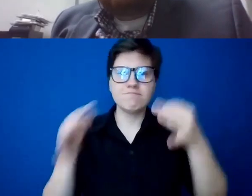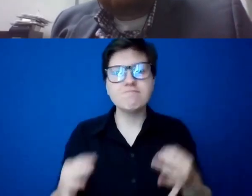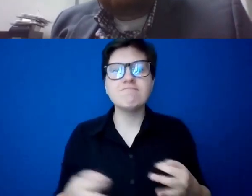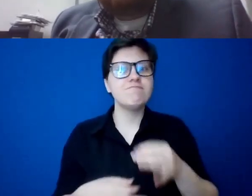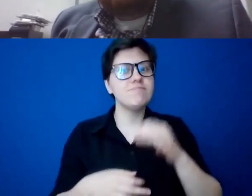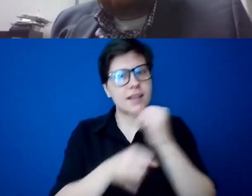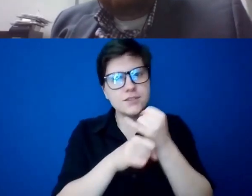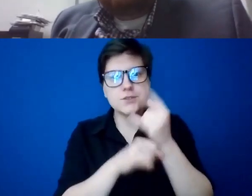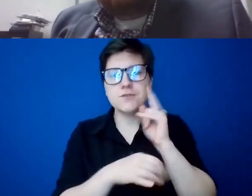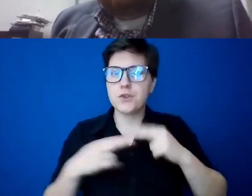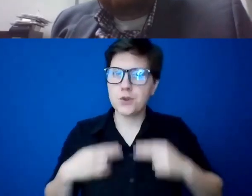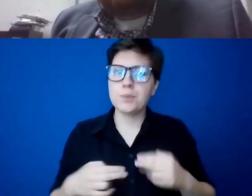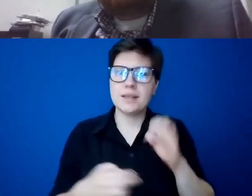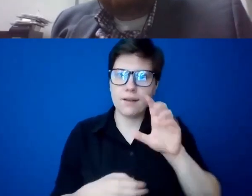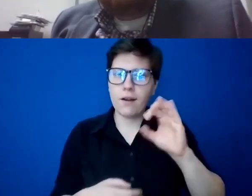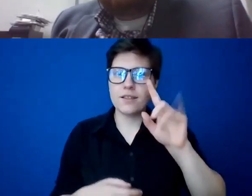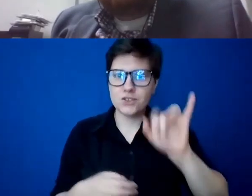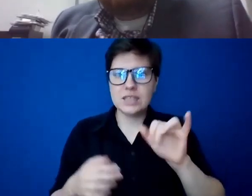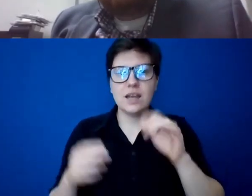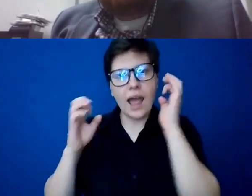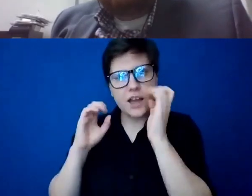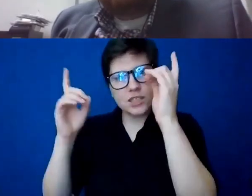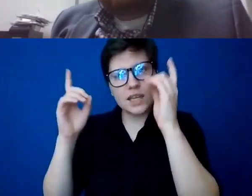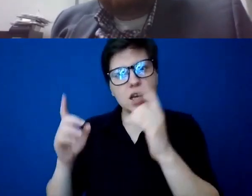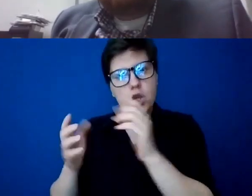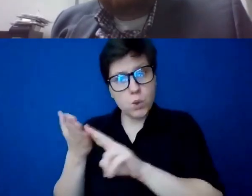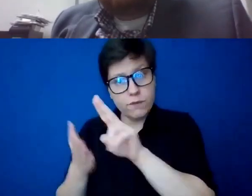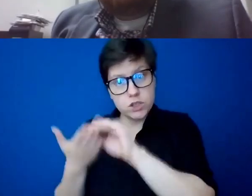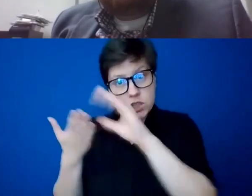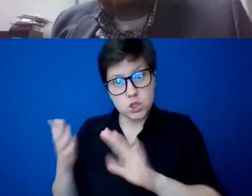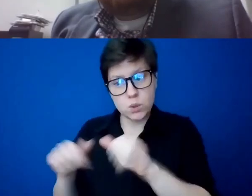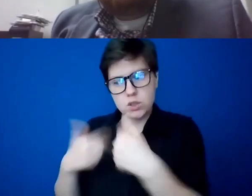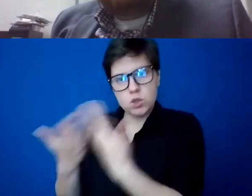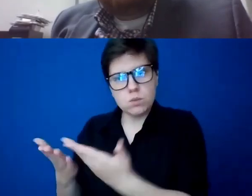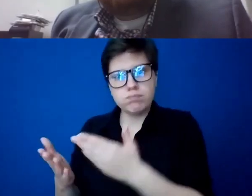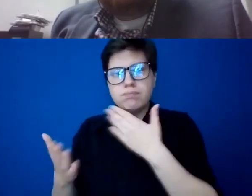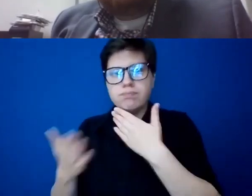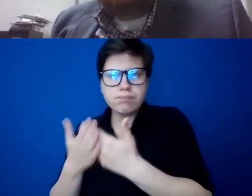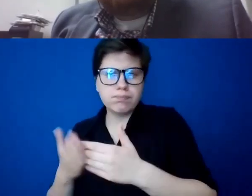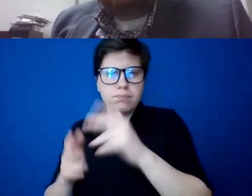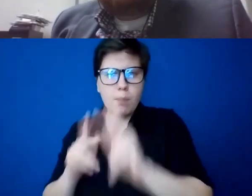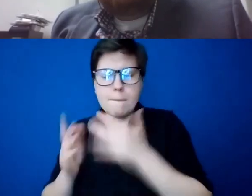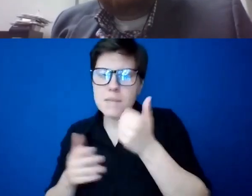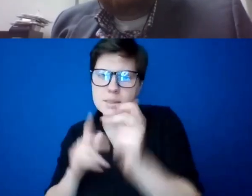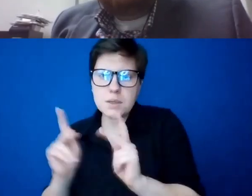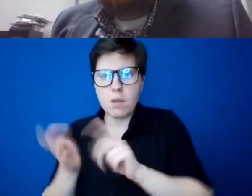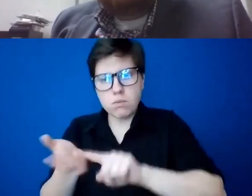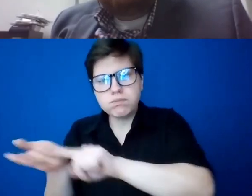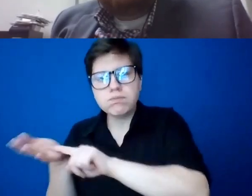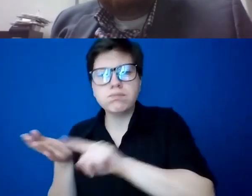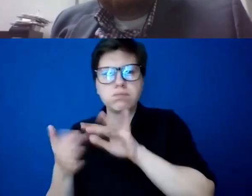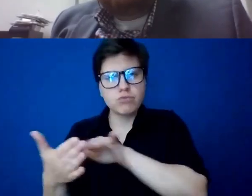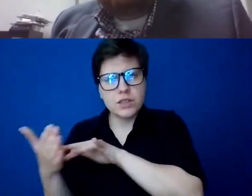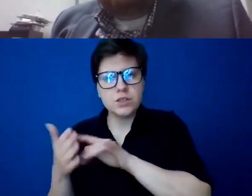Ecology exists to educate university students to give the Republic for best citizens to sponsor multidisciplinary academic research on